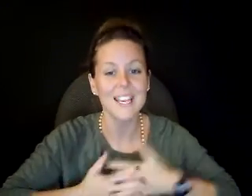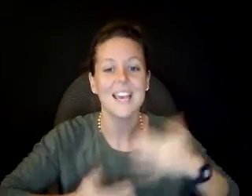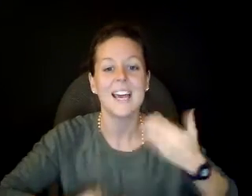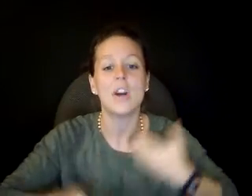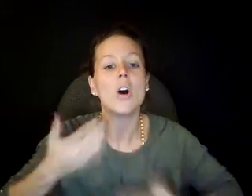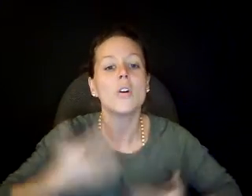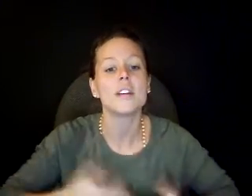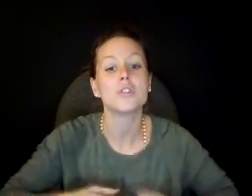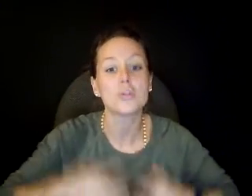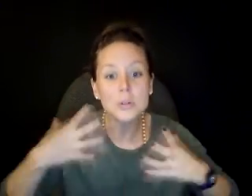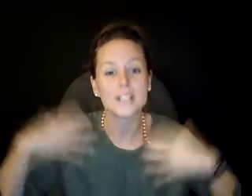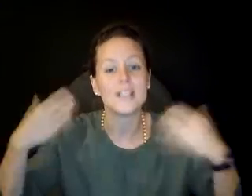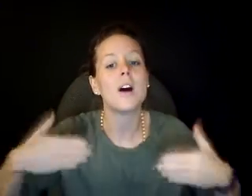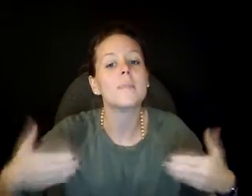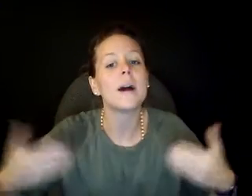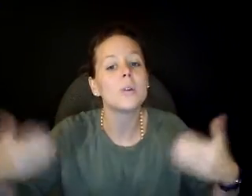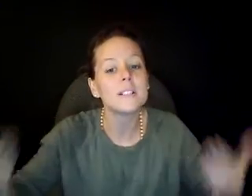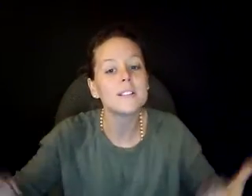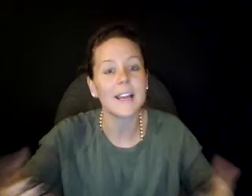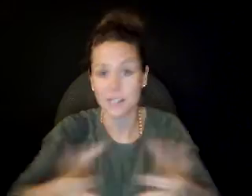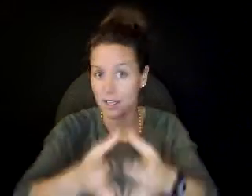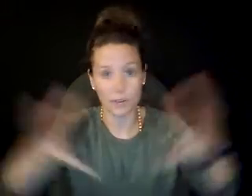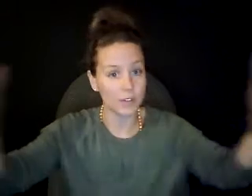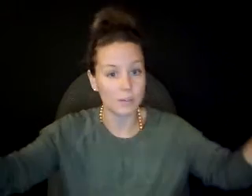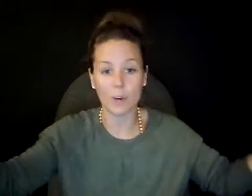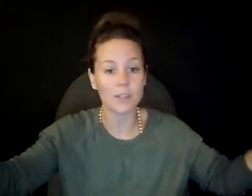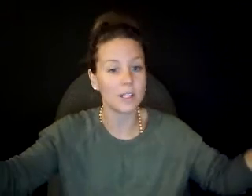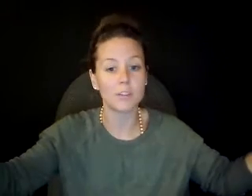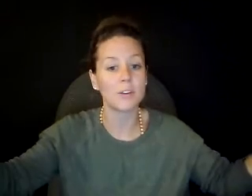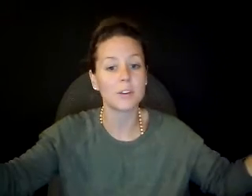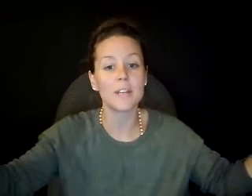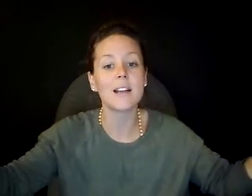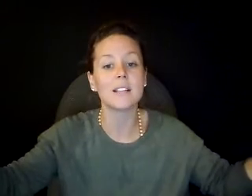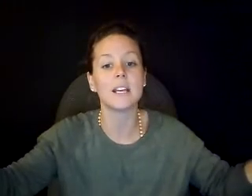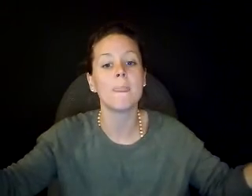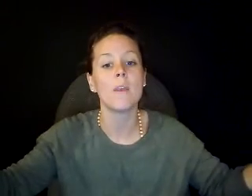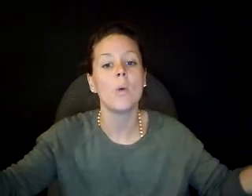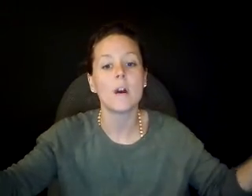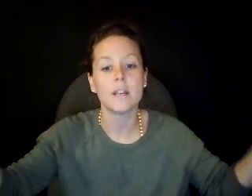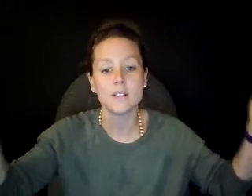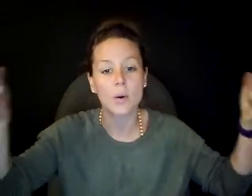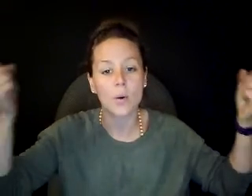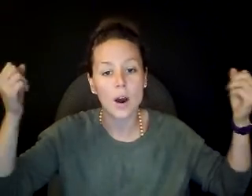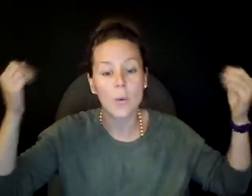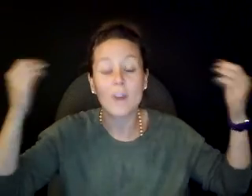And all that intruded on my holy sight of this perfect love and perfect reality is what